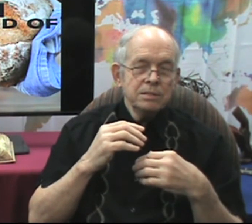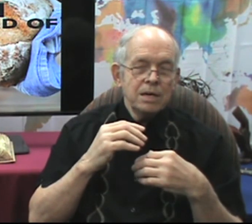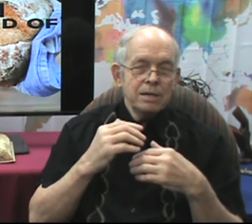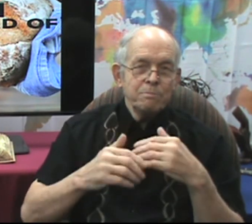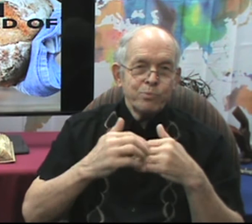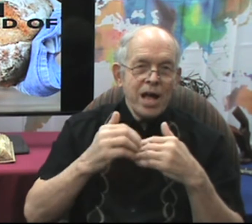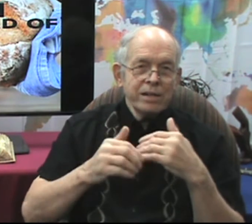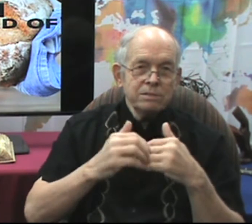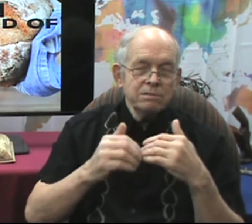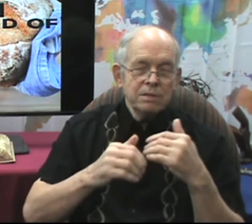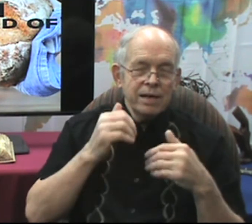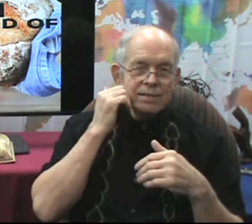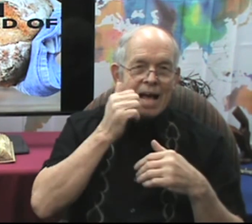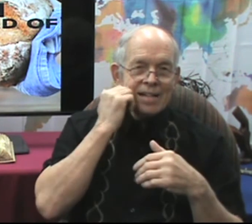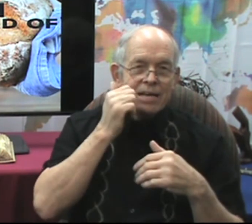The bread. The bread. is.